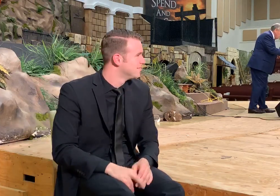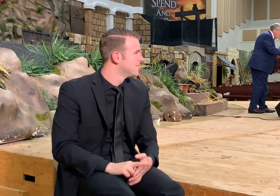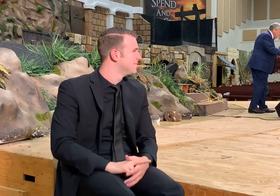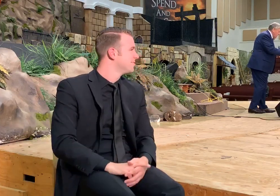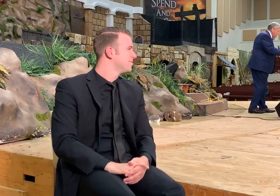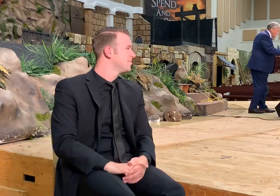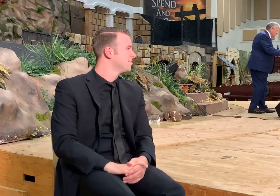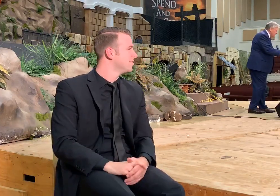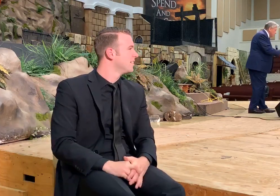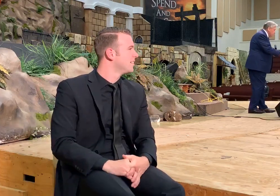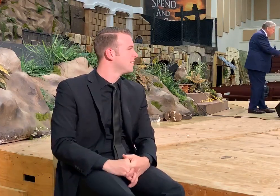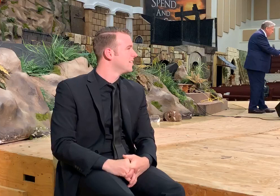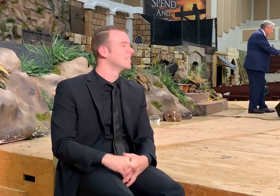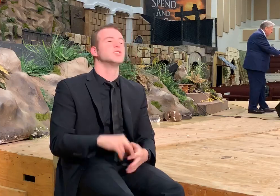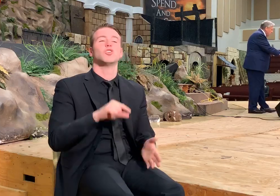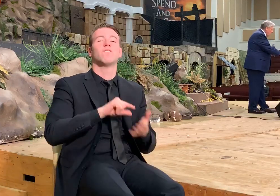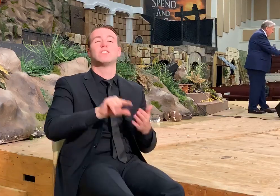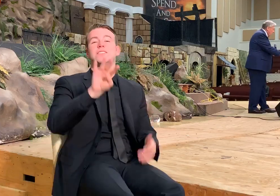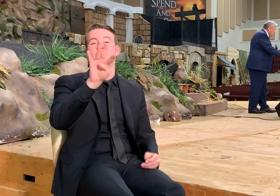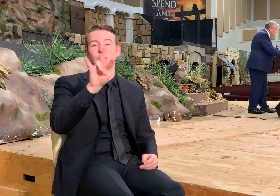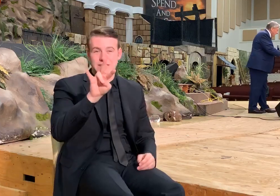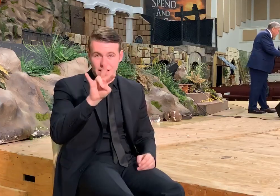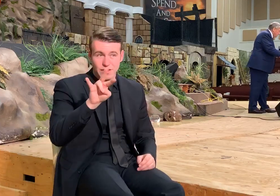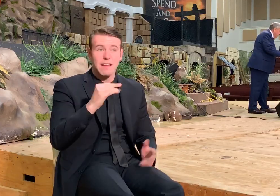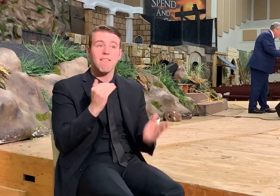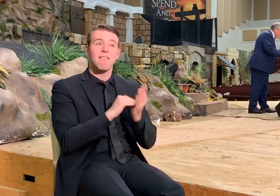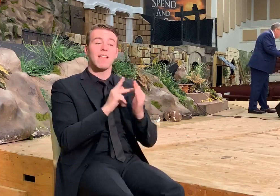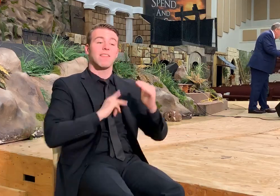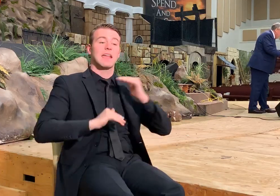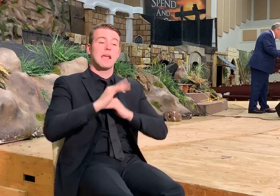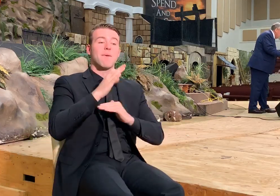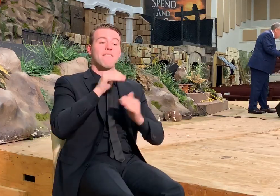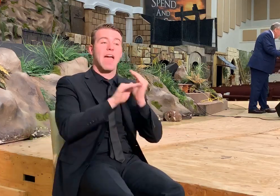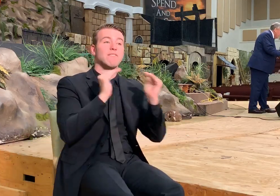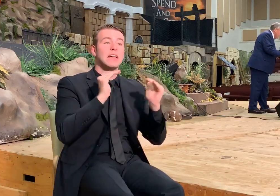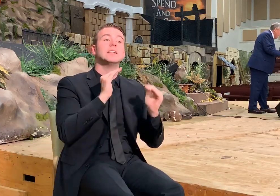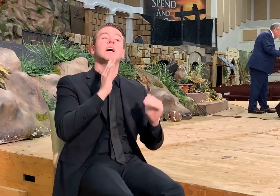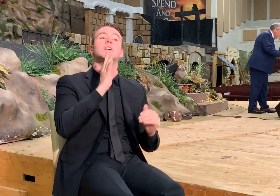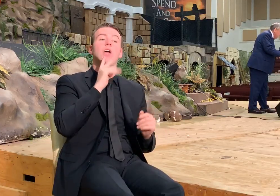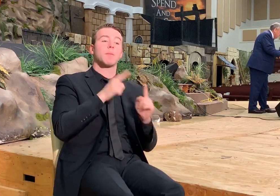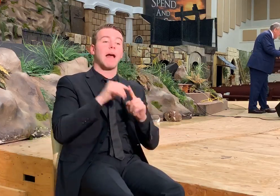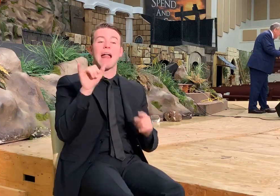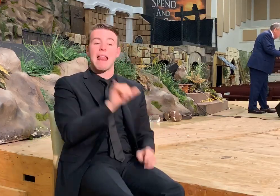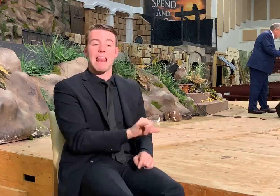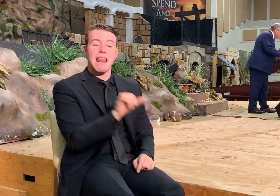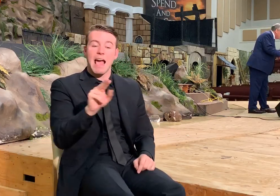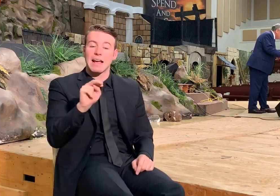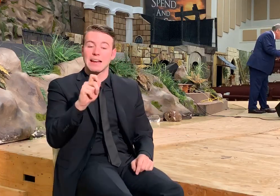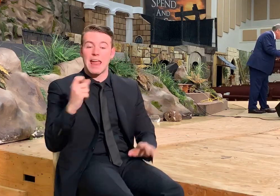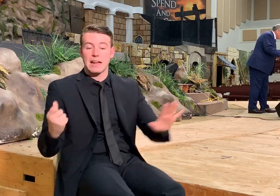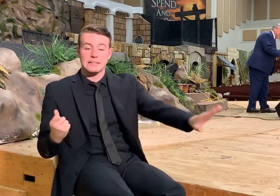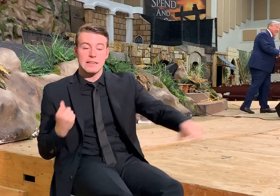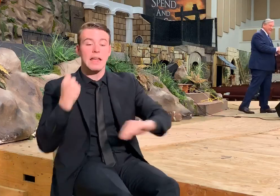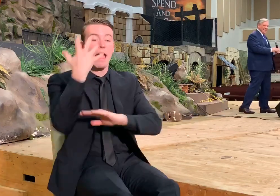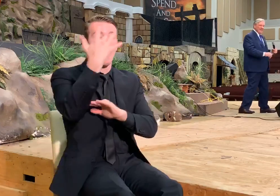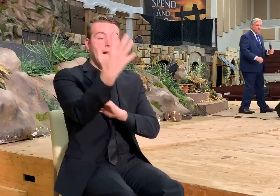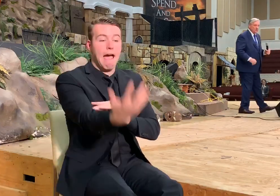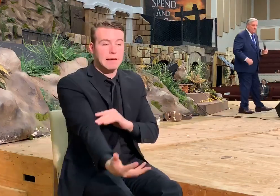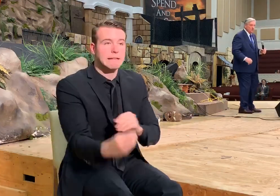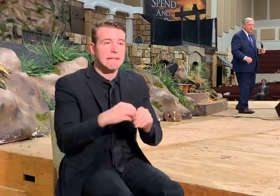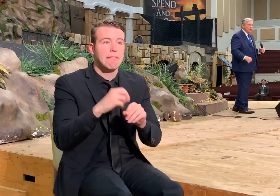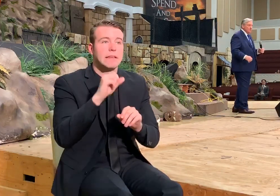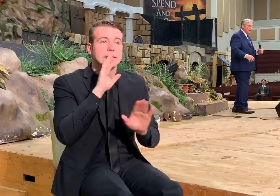And then if you look in verse 47. Again, the kingdom of heaven is likened to a net that was cast into the sea.